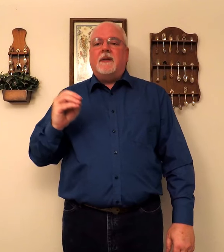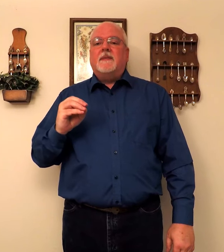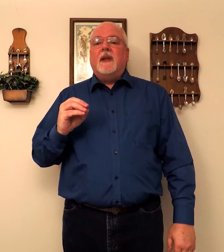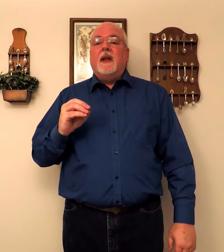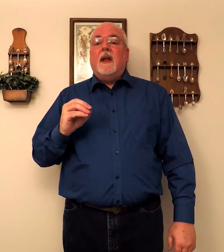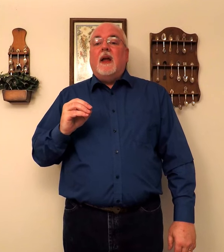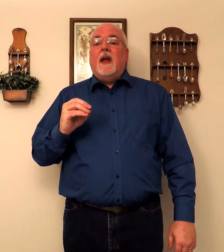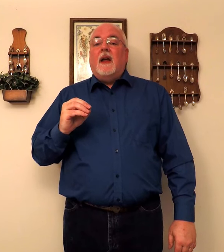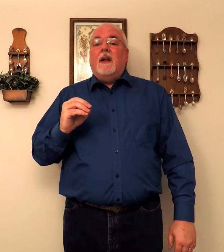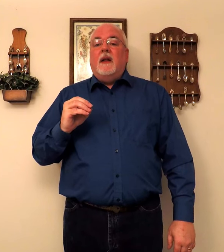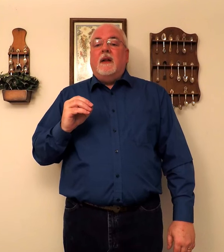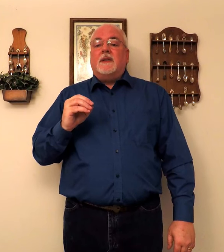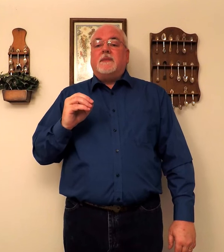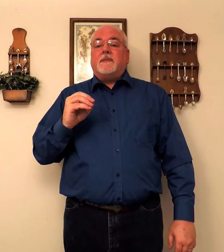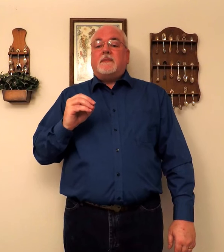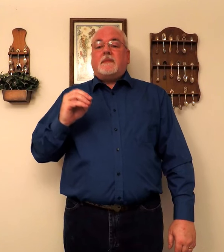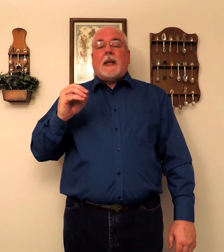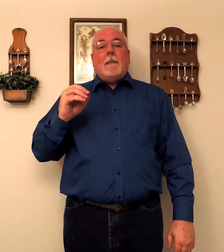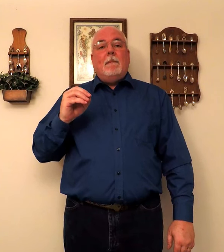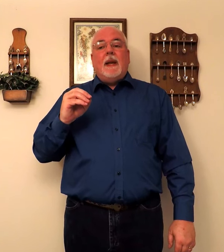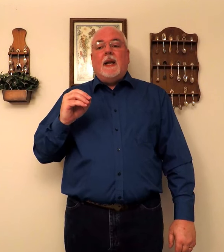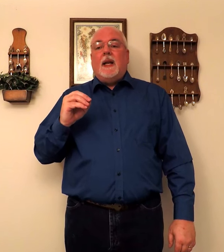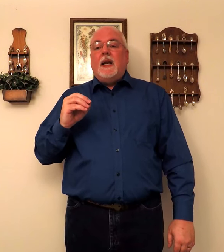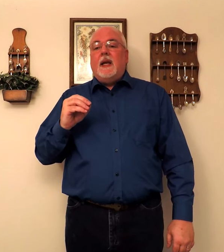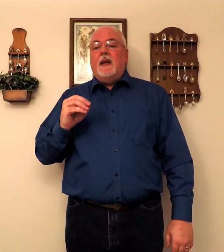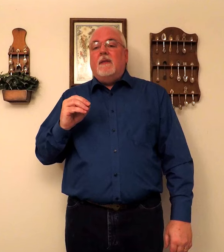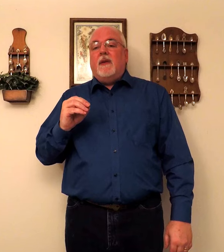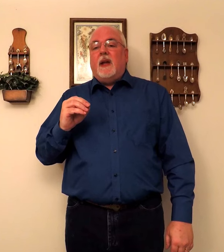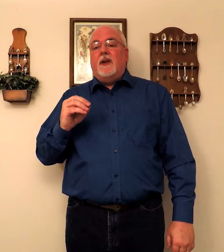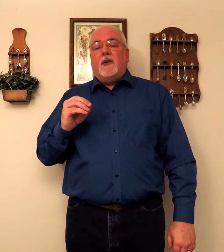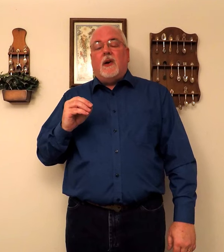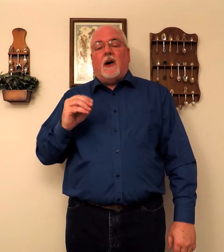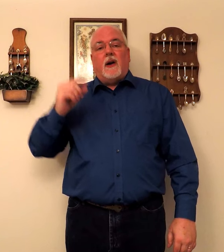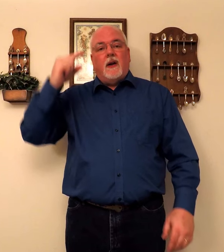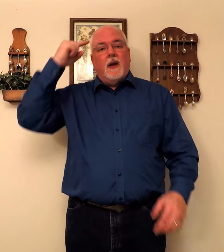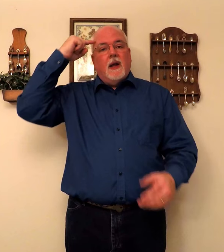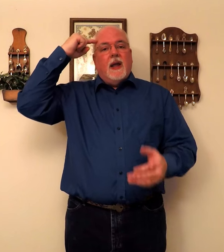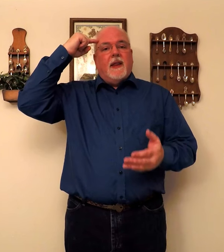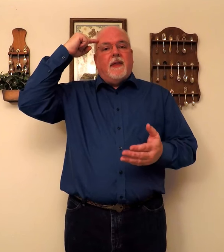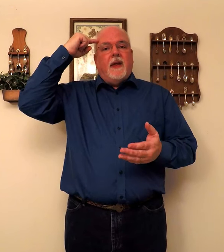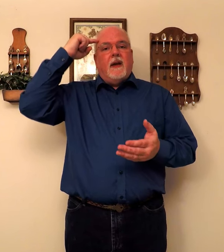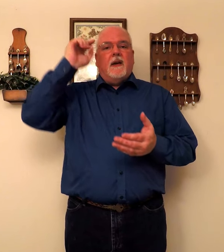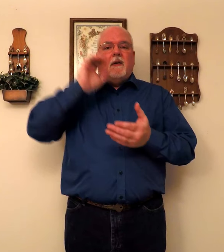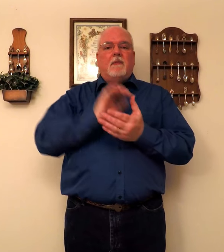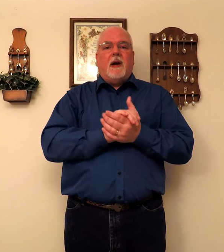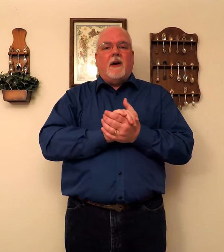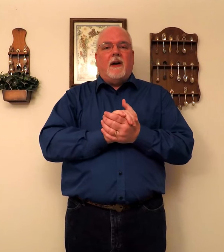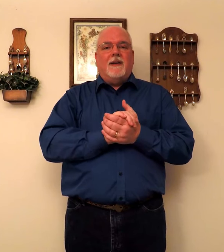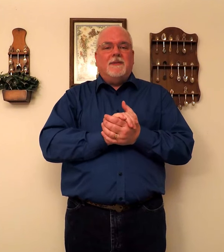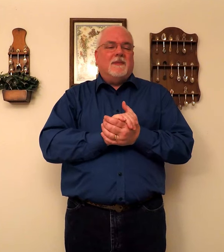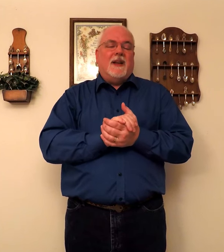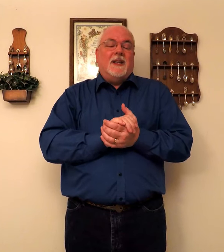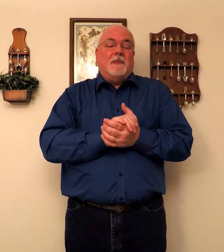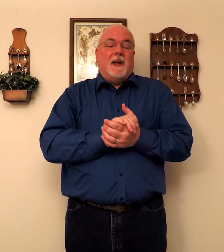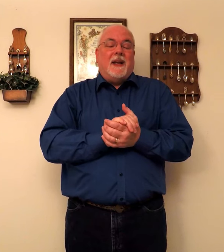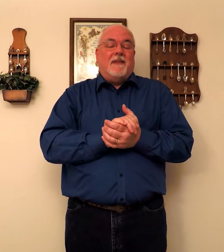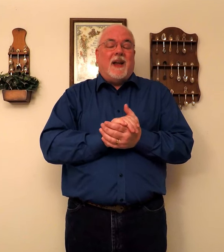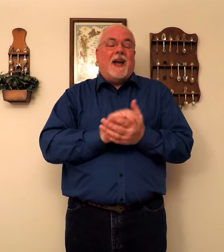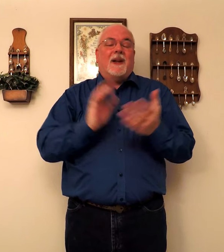believe in your heart. Think married is believed. I